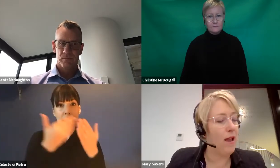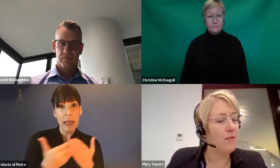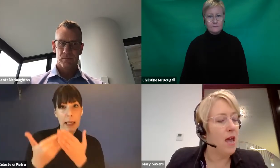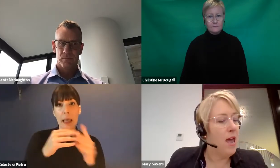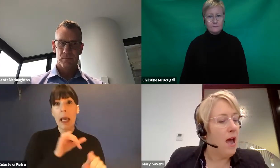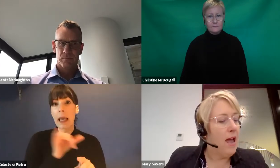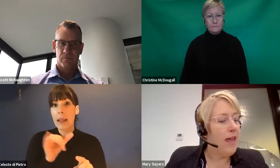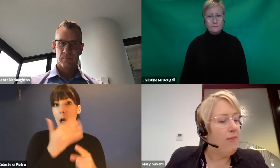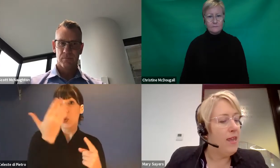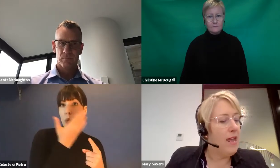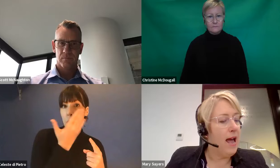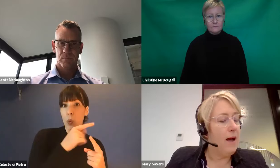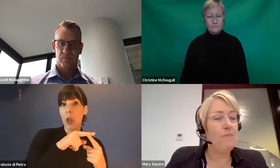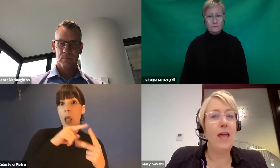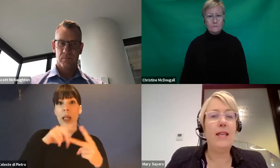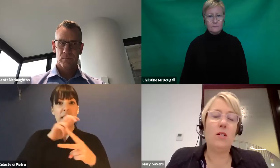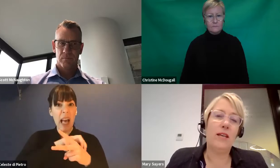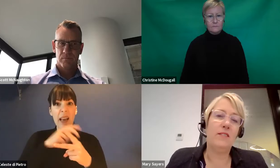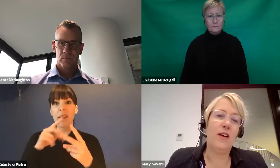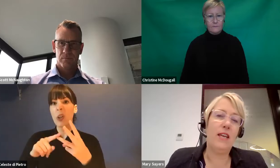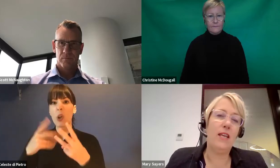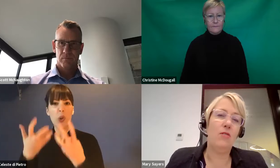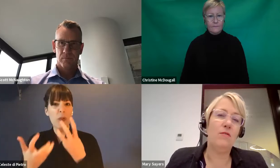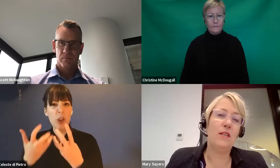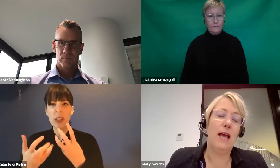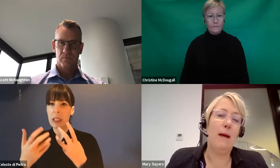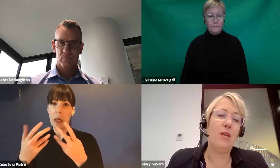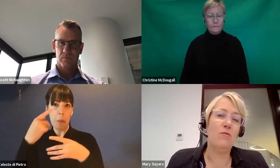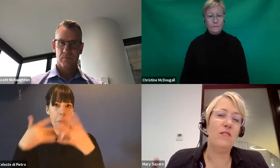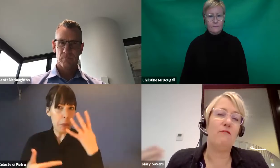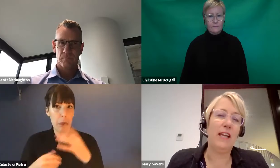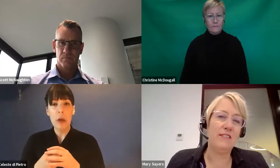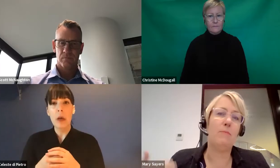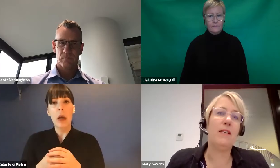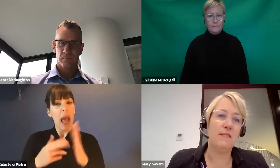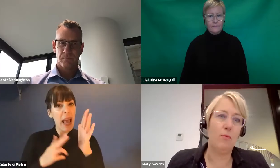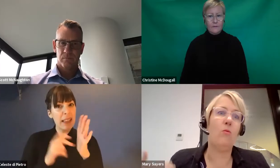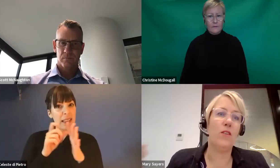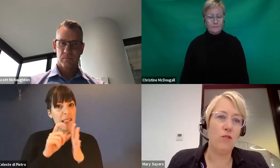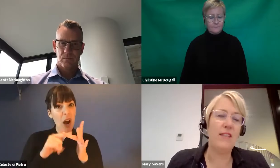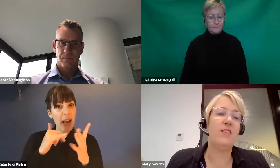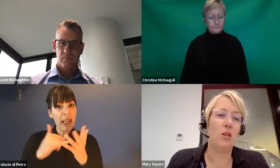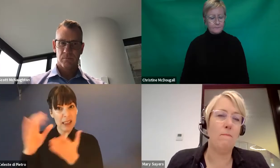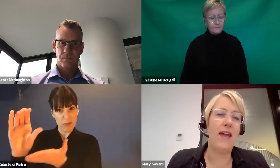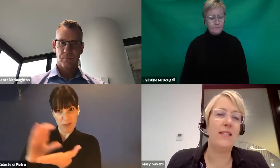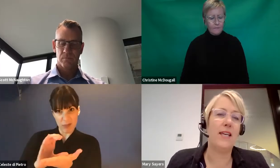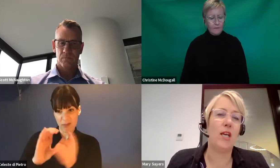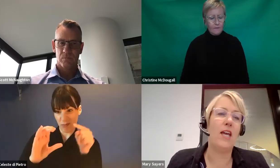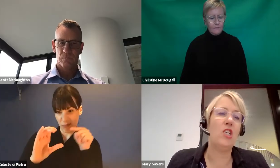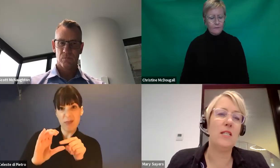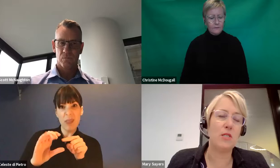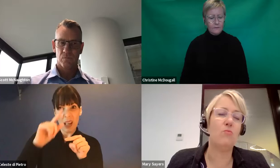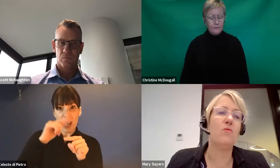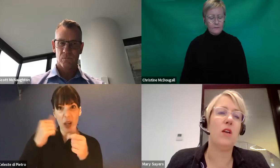programs. Can the NDIS funding be used to flexibly support the transition back to